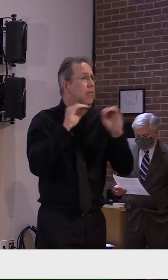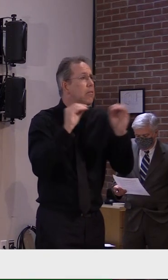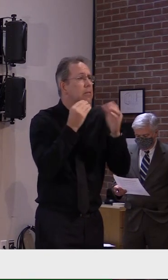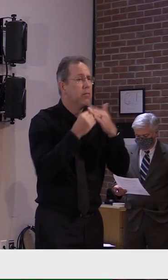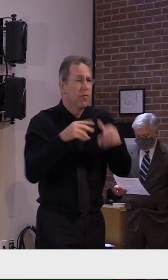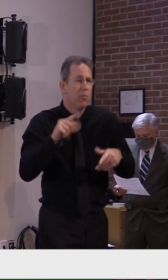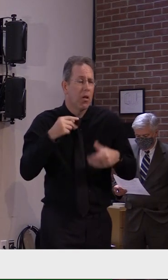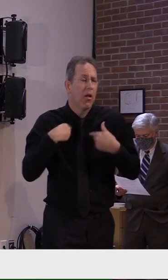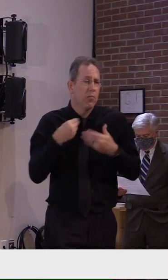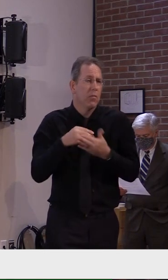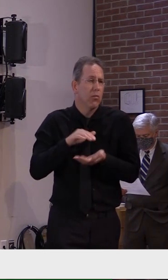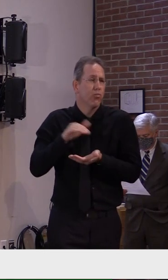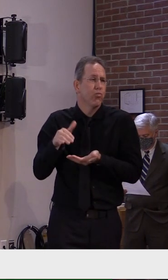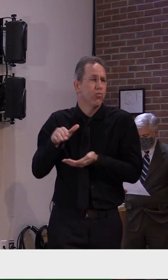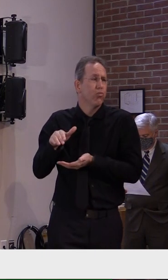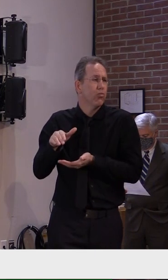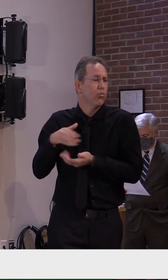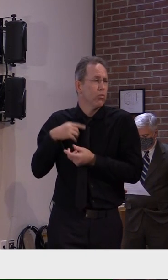All right. Thank you, Governor.